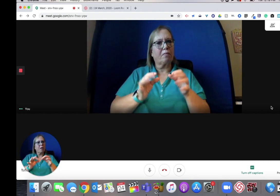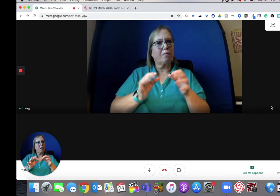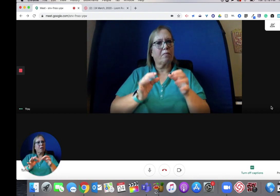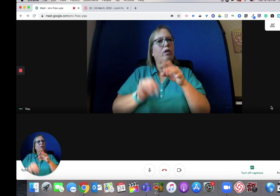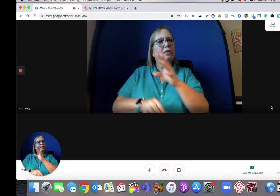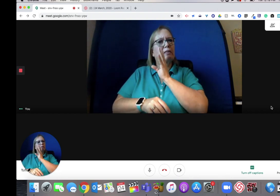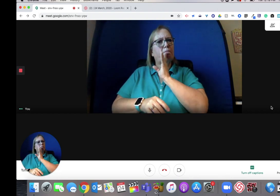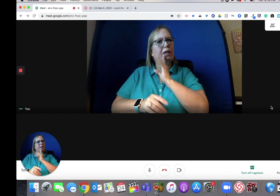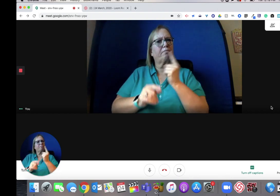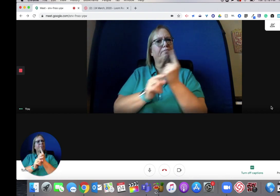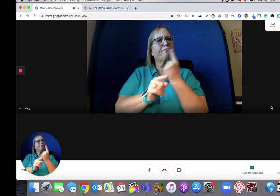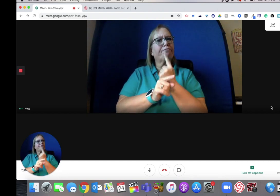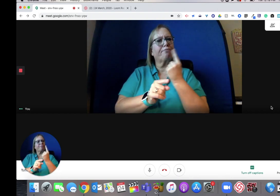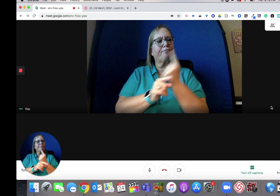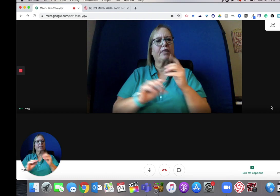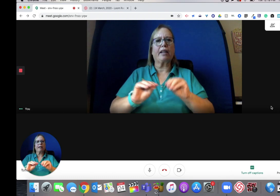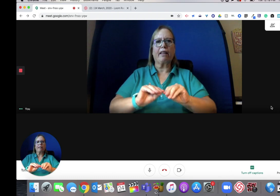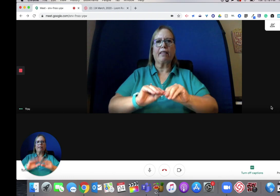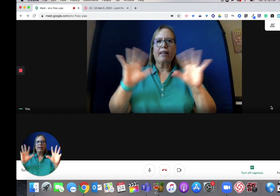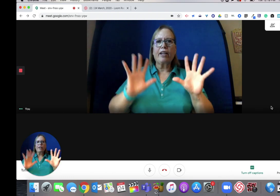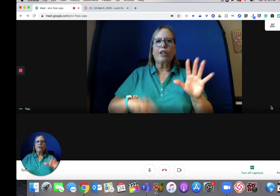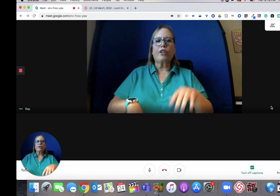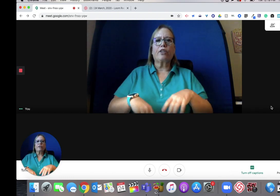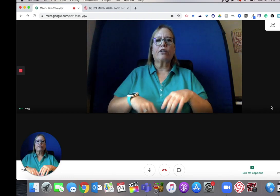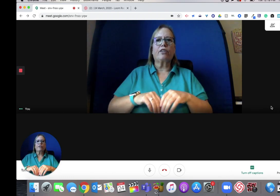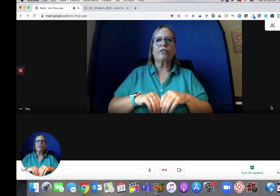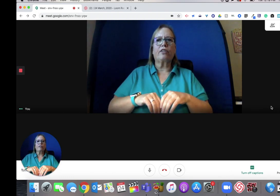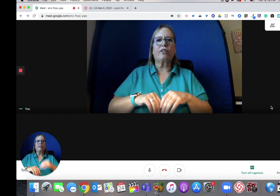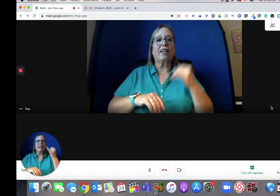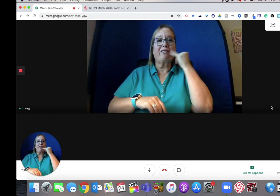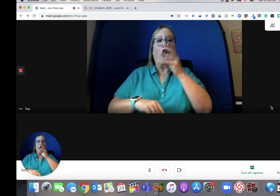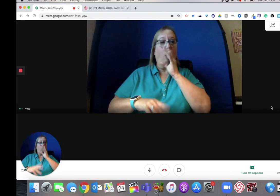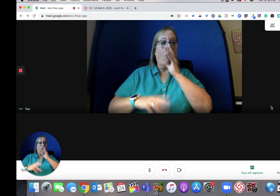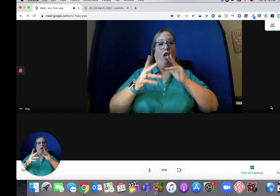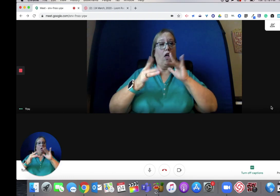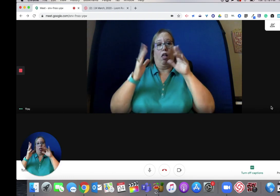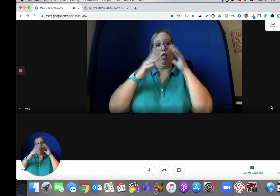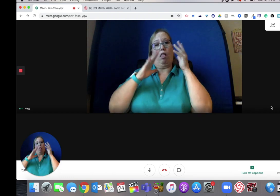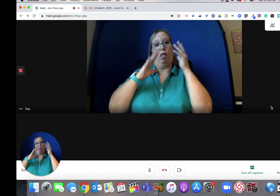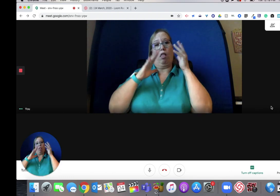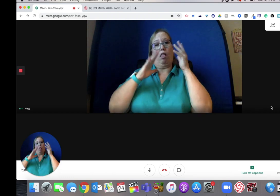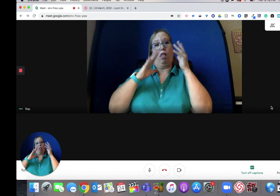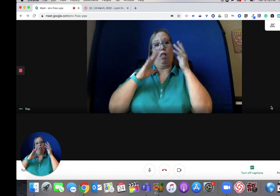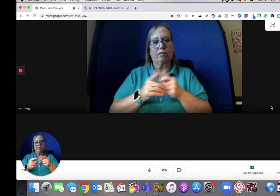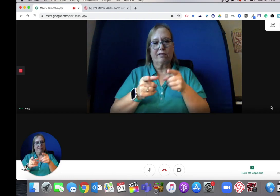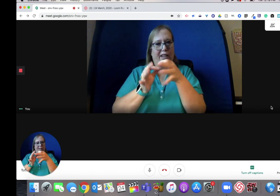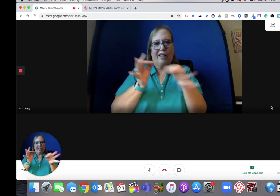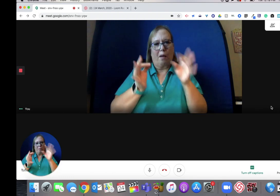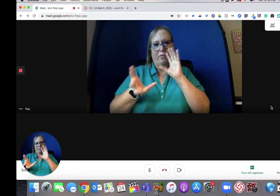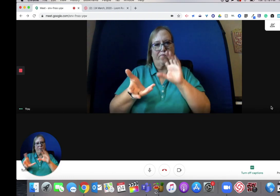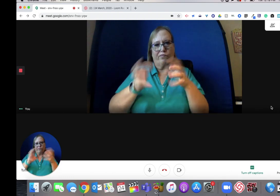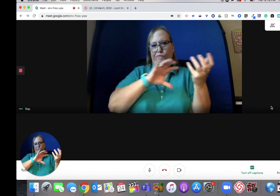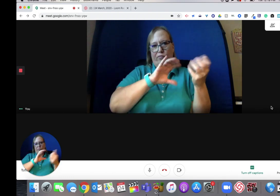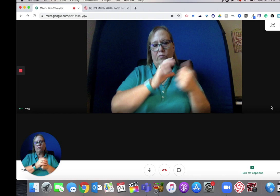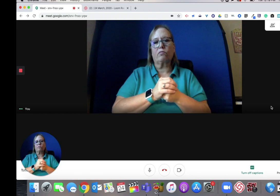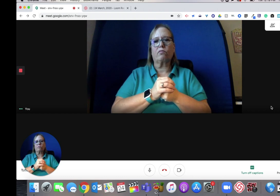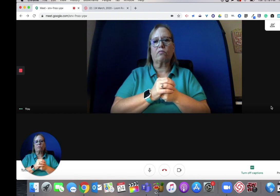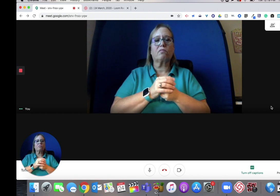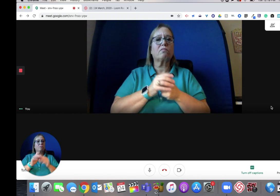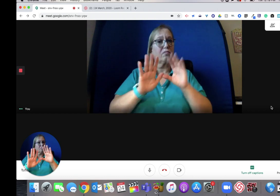no period. So we need them to speak appropriately and clearly. If they're not speaking clearly, the captions are going to mess